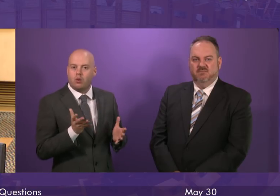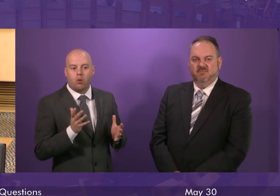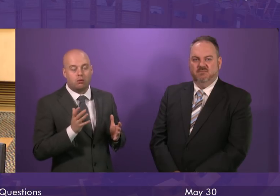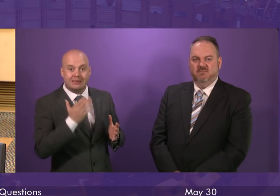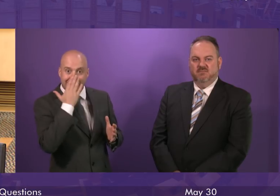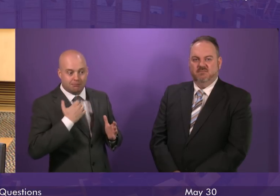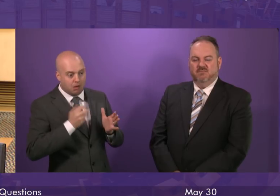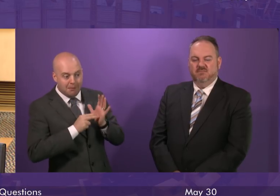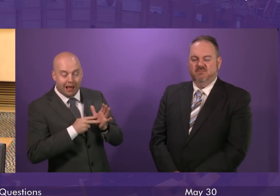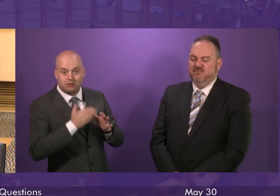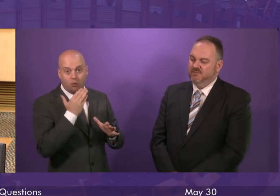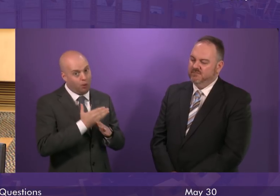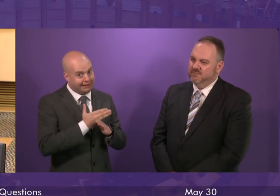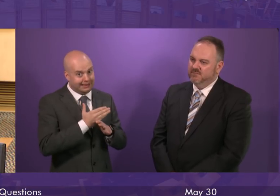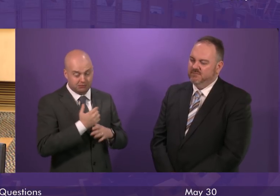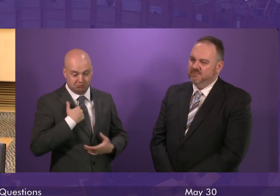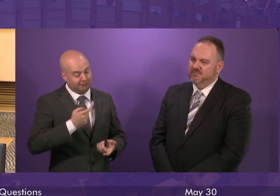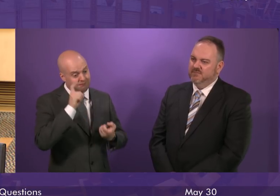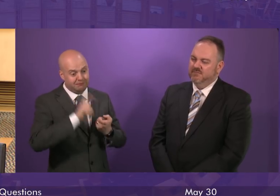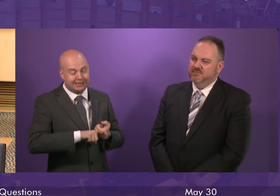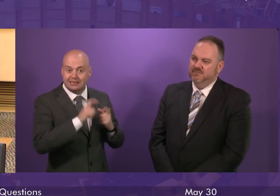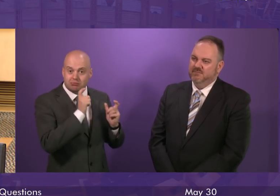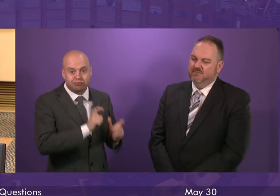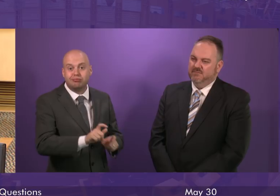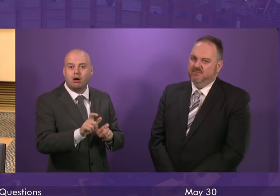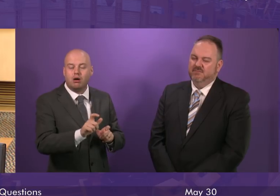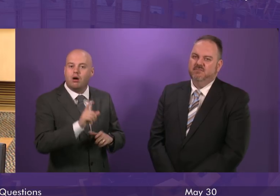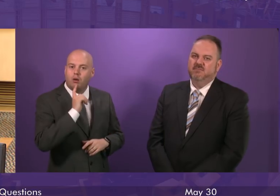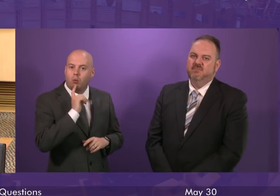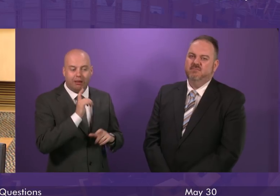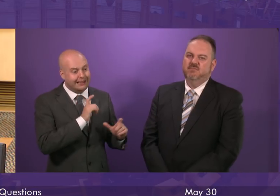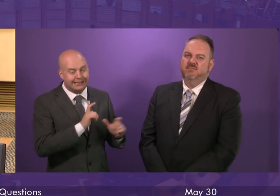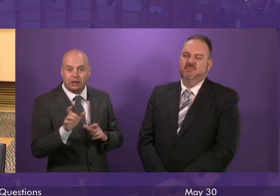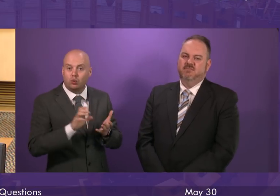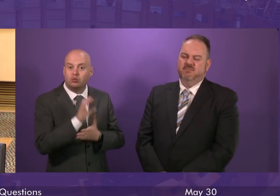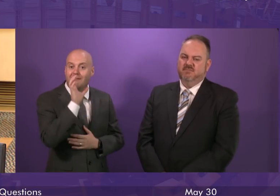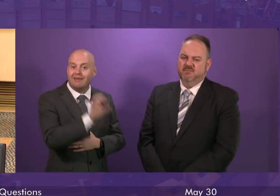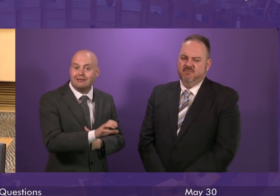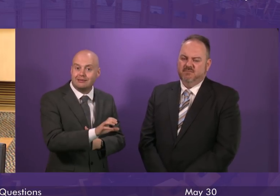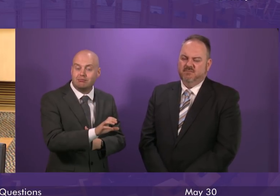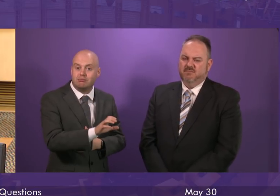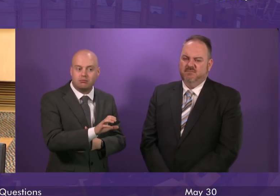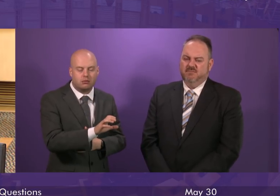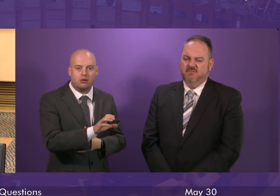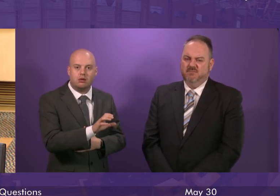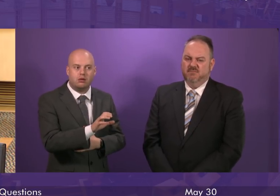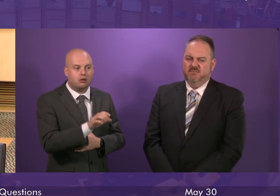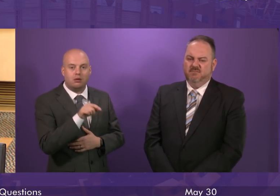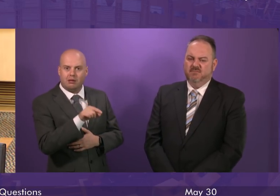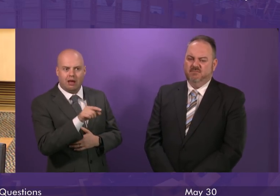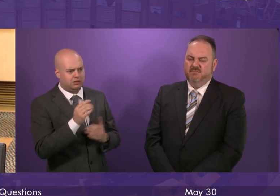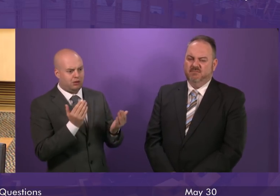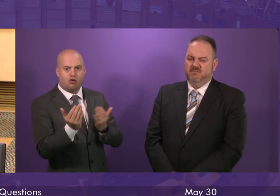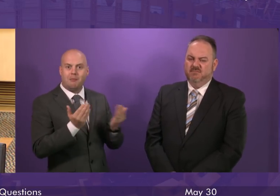to stick with it, which is why we're going to continue to invest in that plan. And that's in stark contrast to what we're seeing